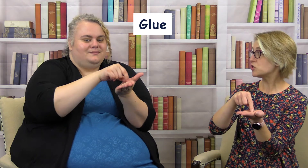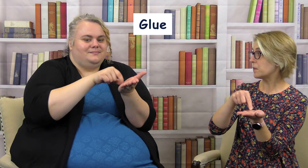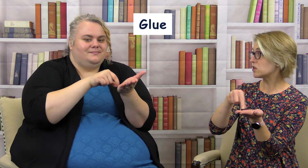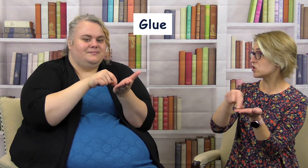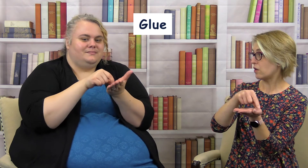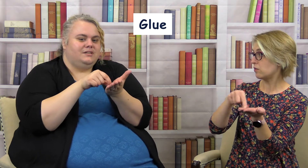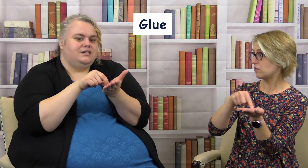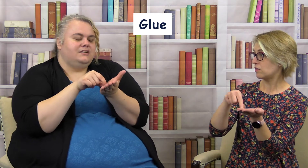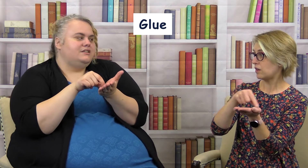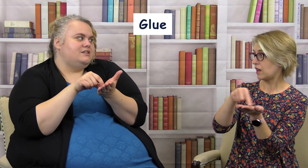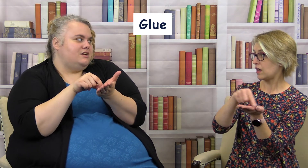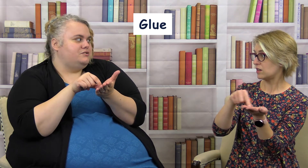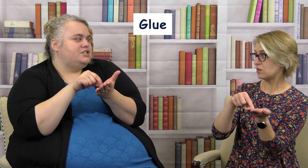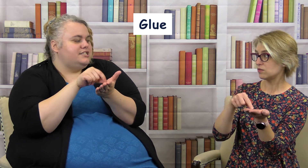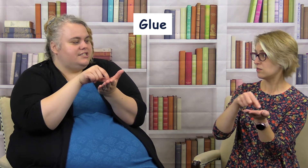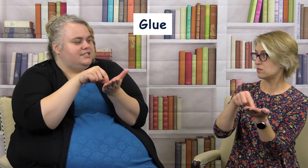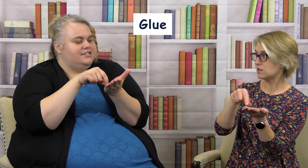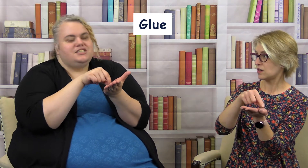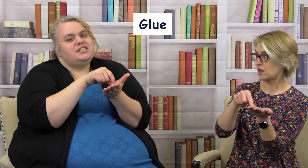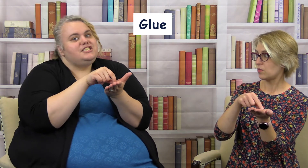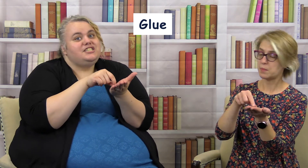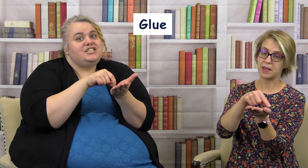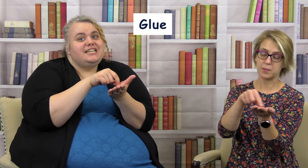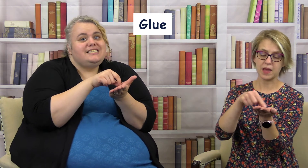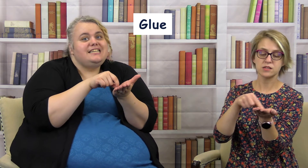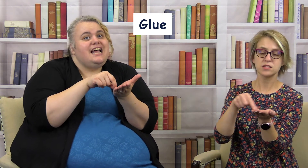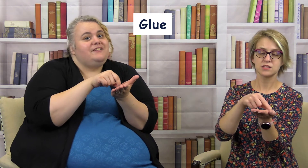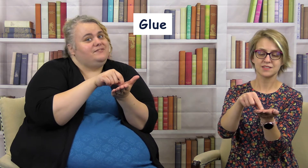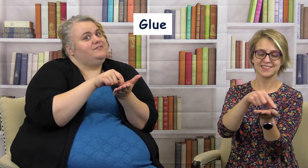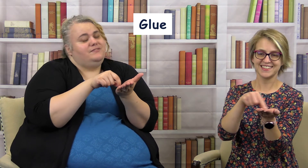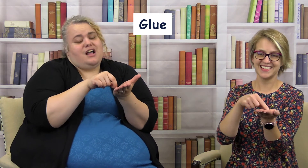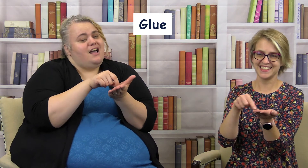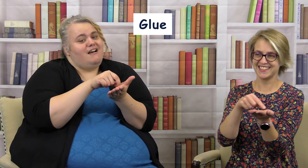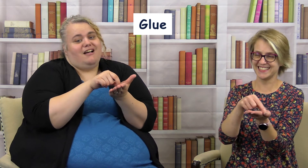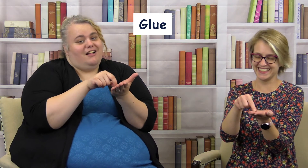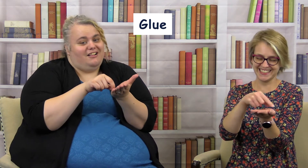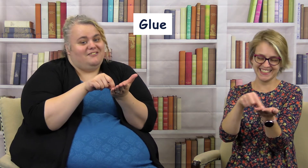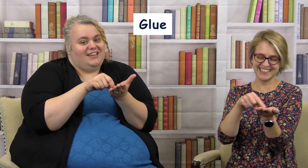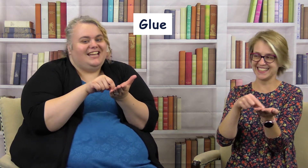too much though no just just just just enough not all of it